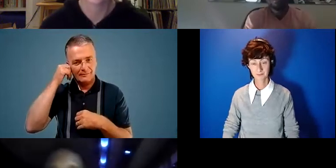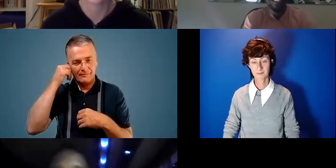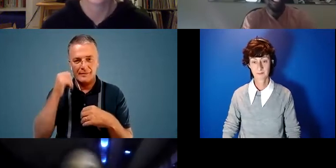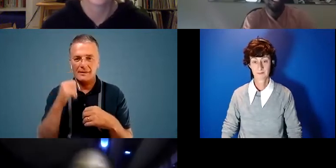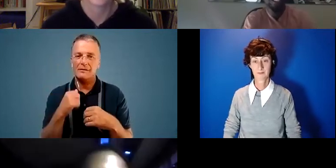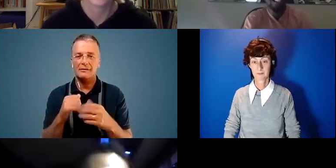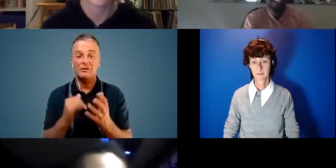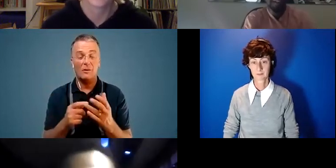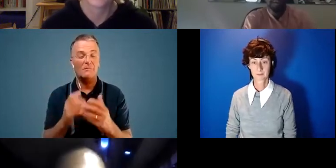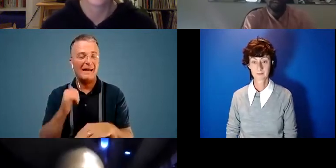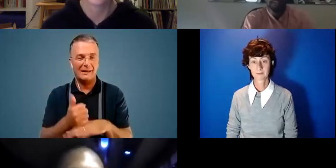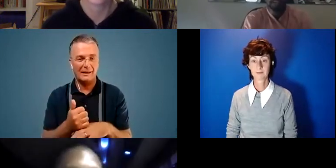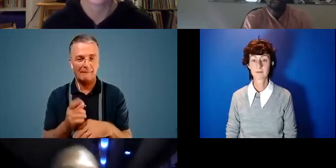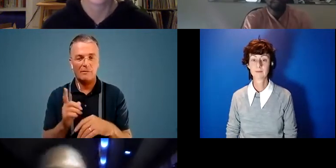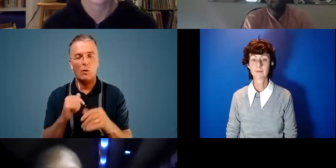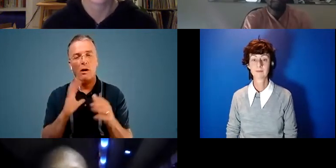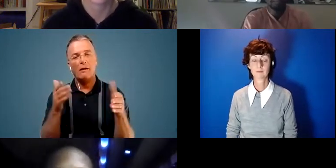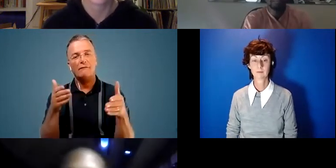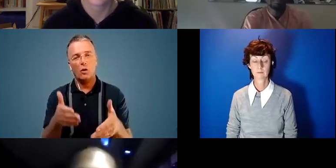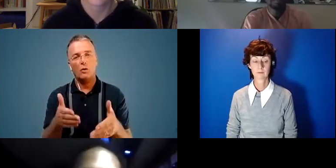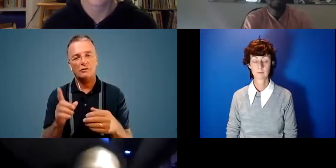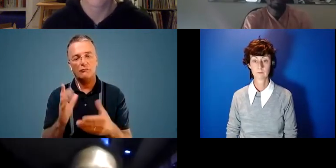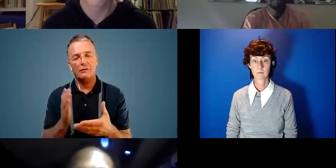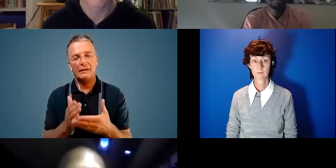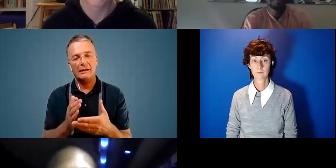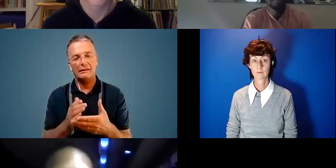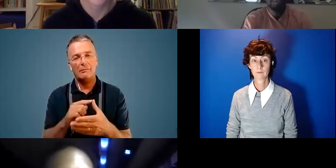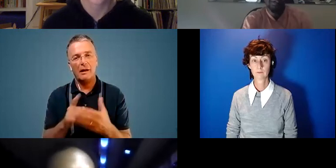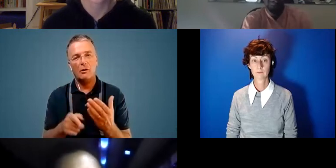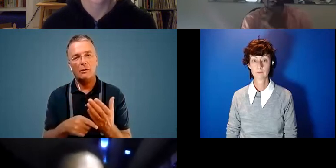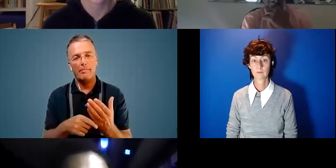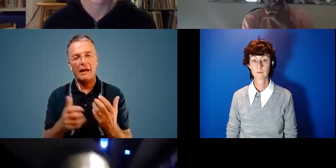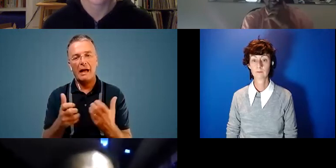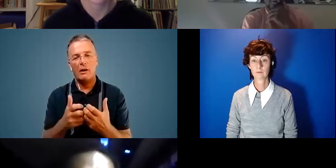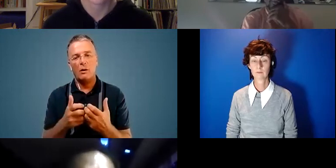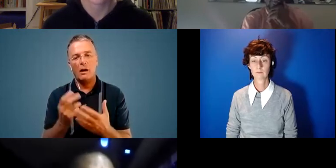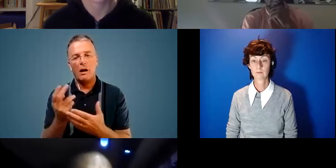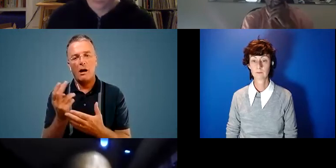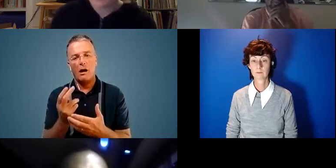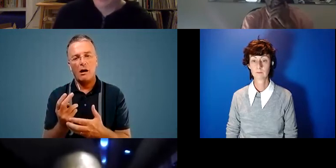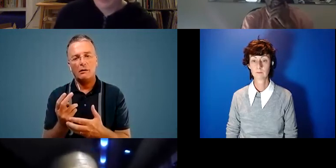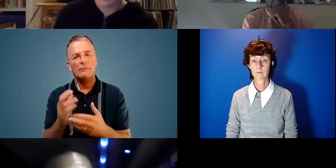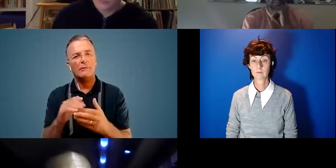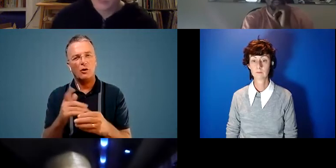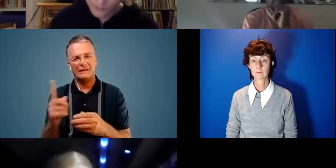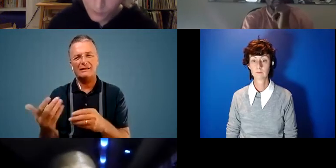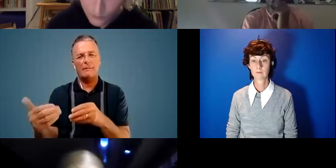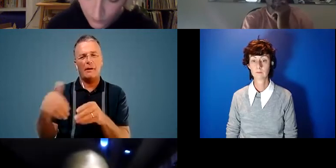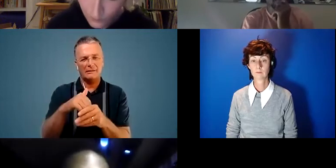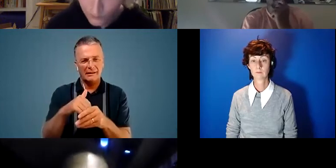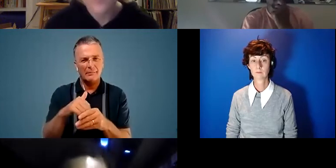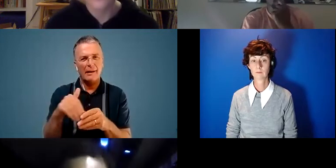So basically what my focus on is really about how art is used in a participatory, experiential